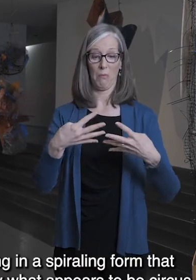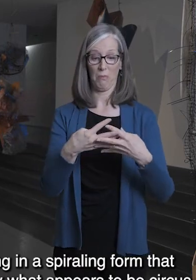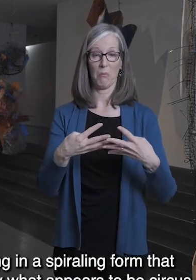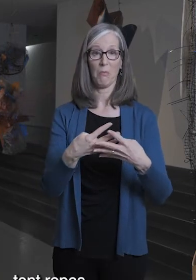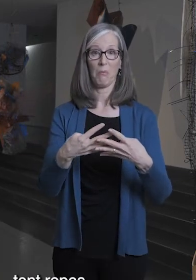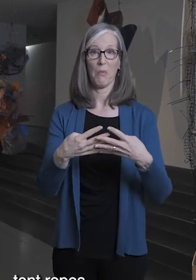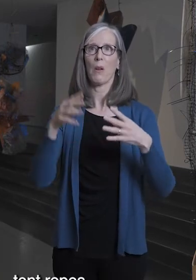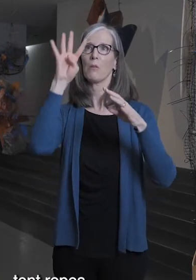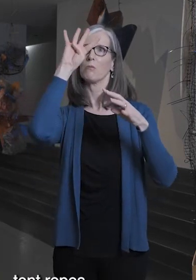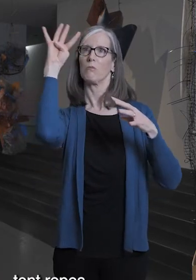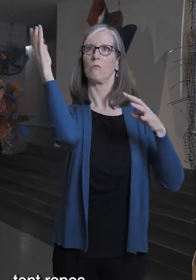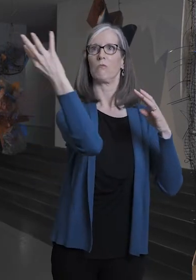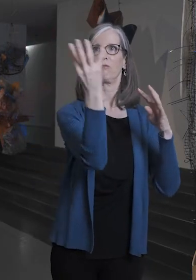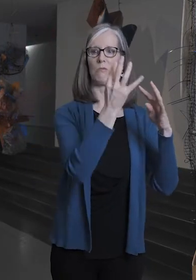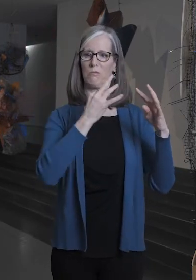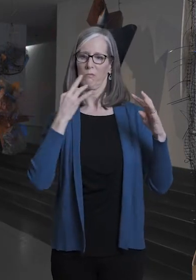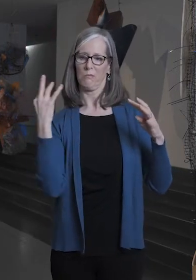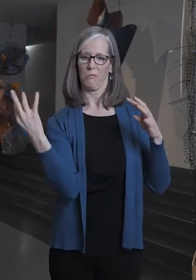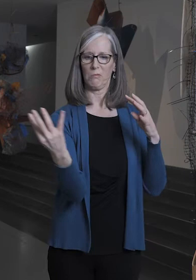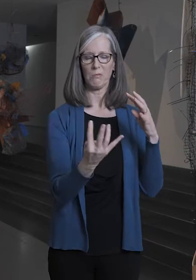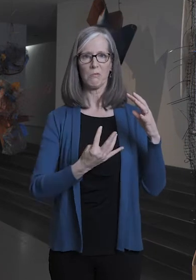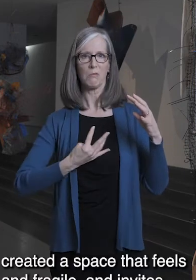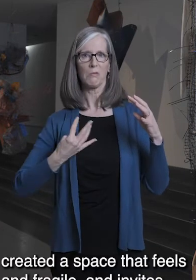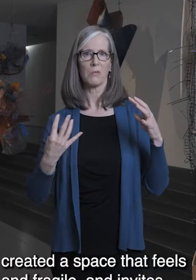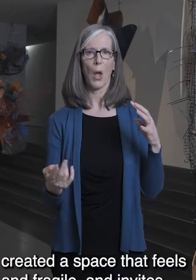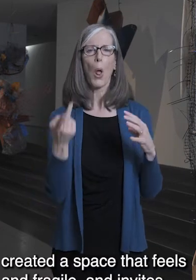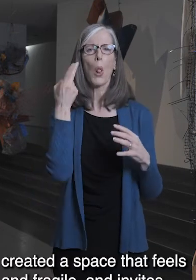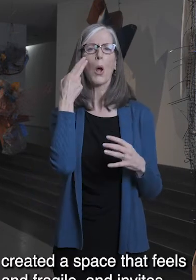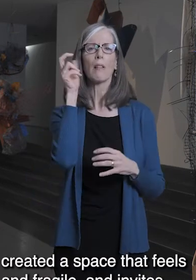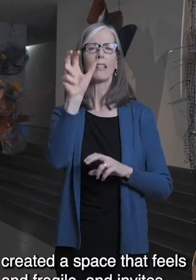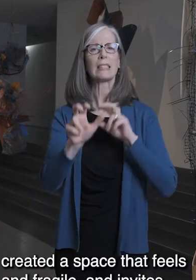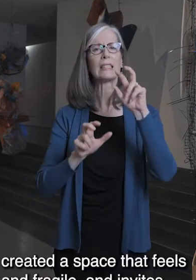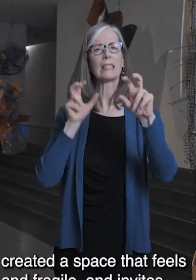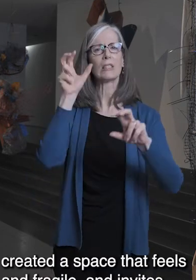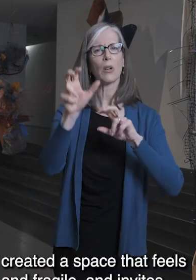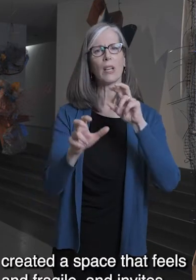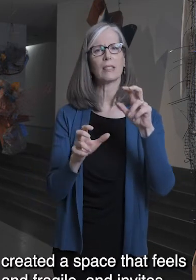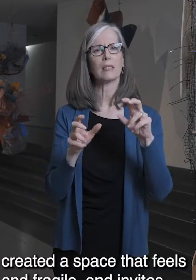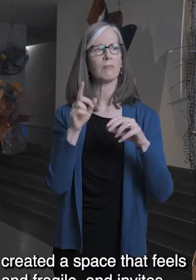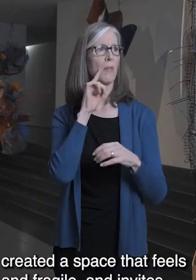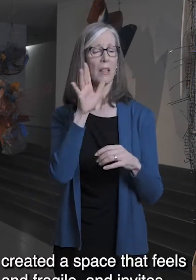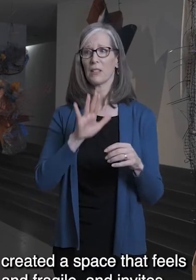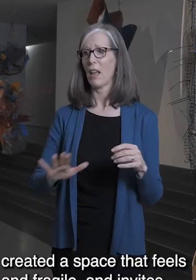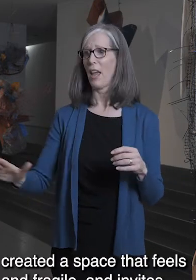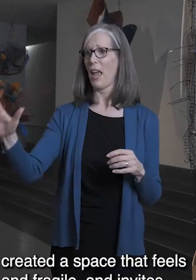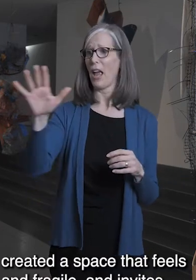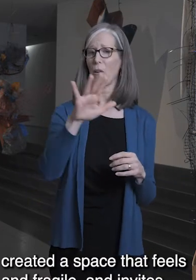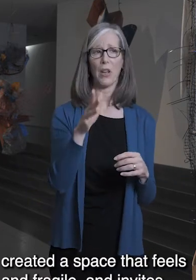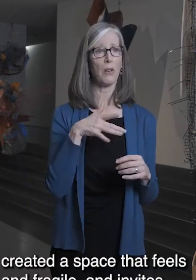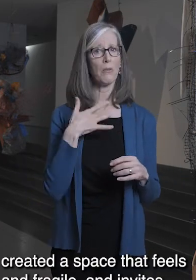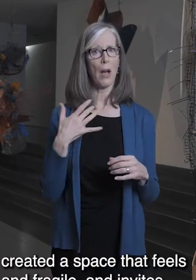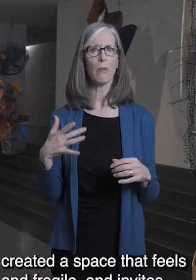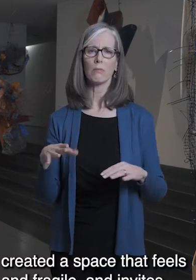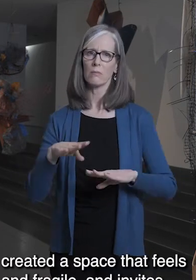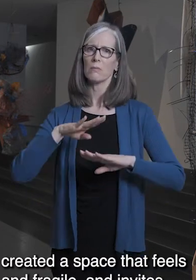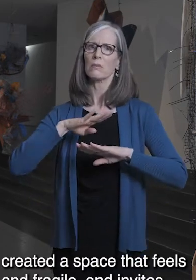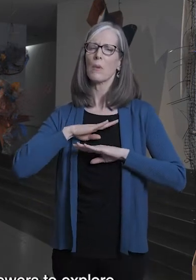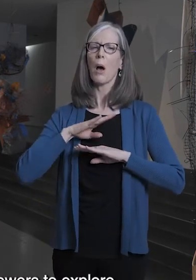circus tent ropes. Tanner has created a space that feels both full and fragile and invites viewers